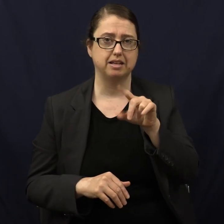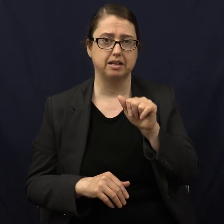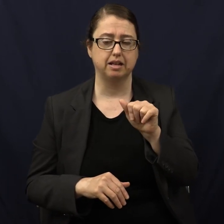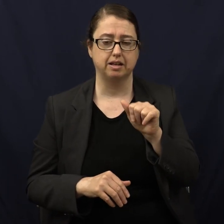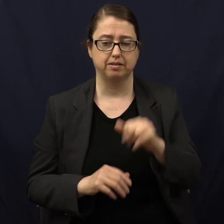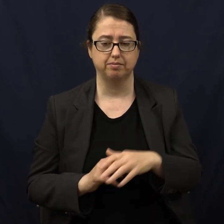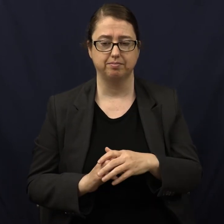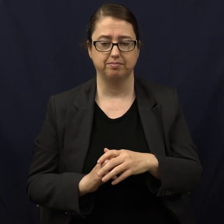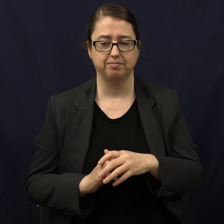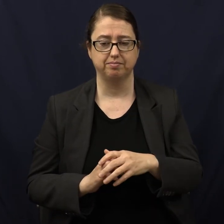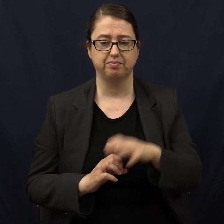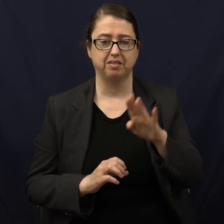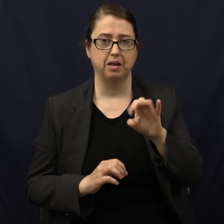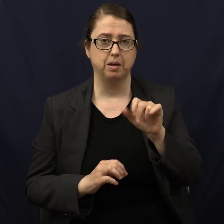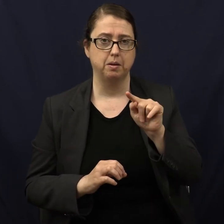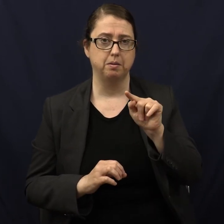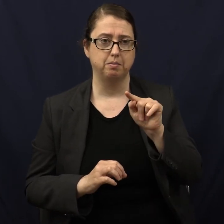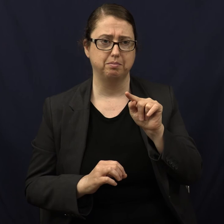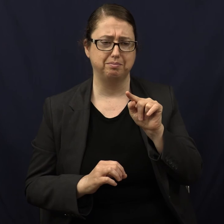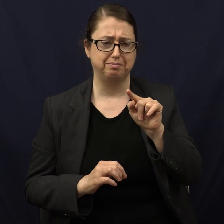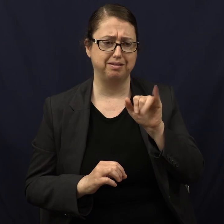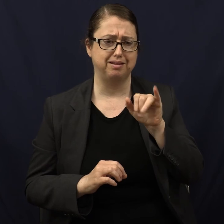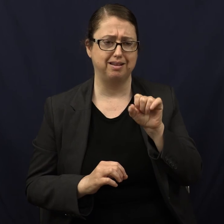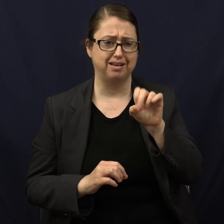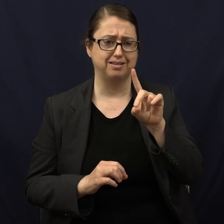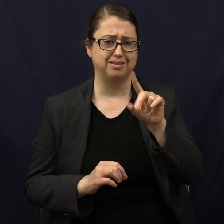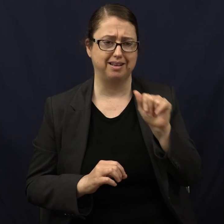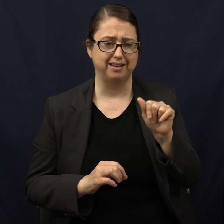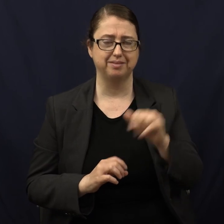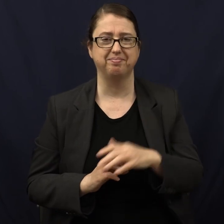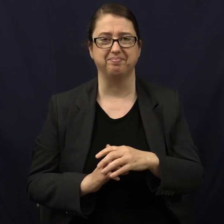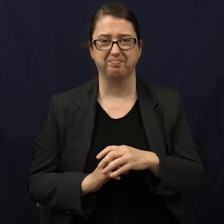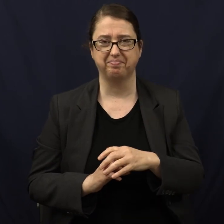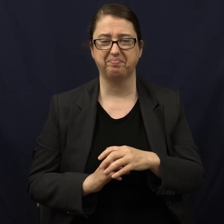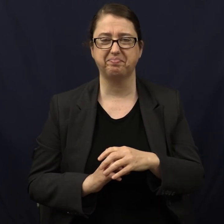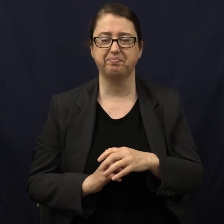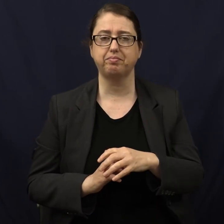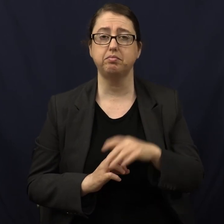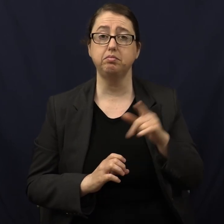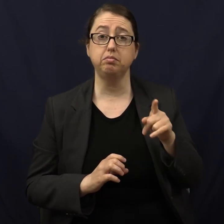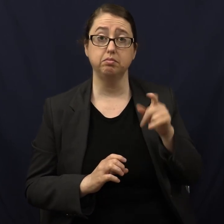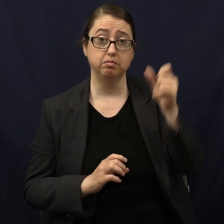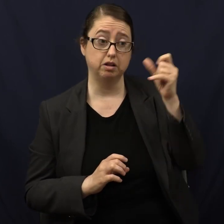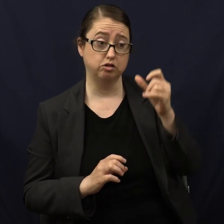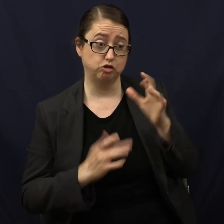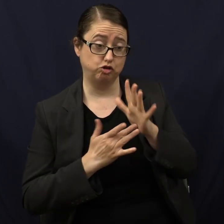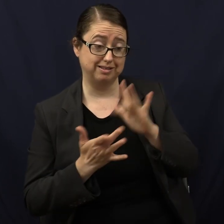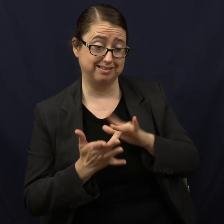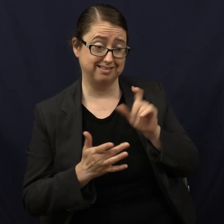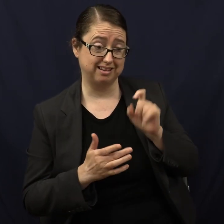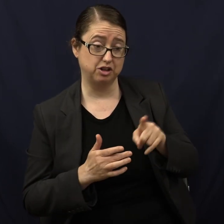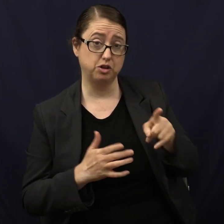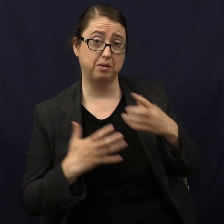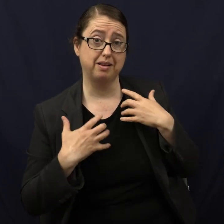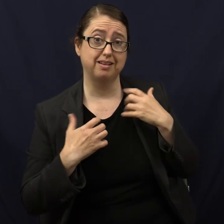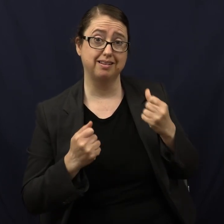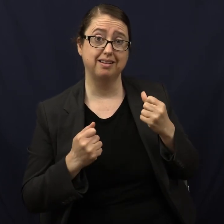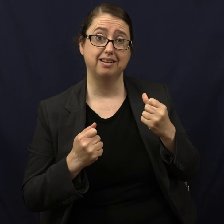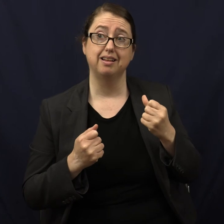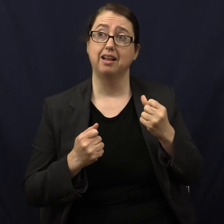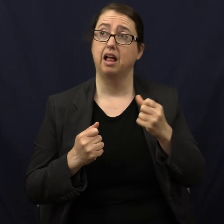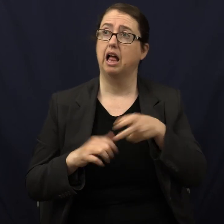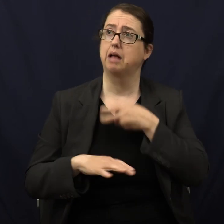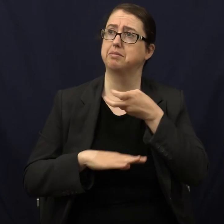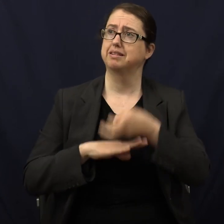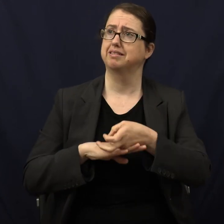look it up. It is. Coincidence? I don't know. But anyway, do you want to be made well? No, I'm here to